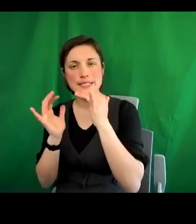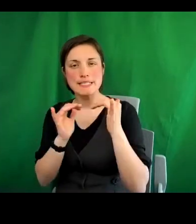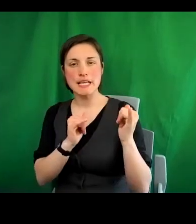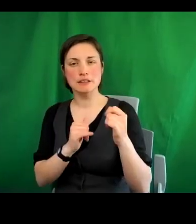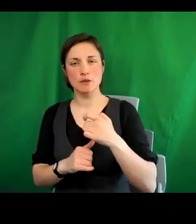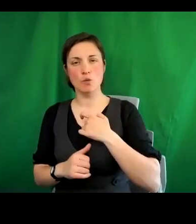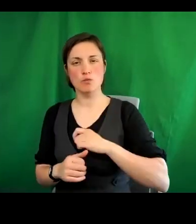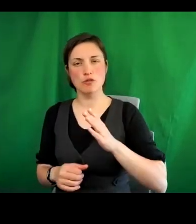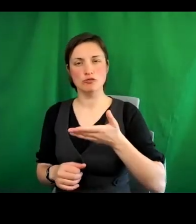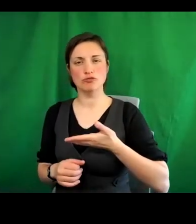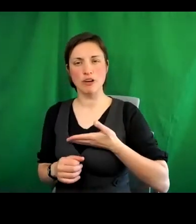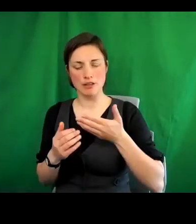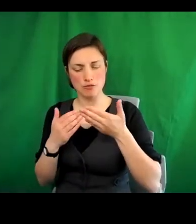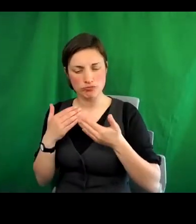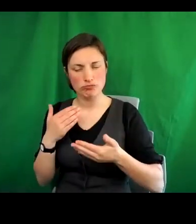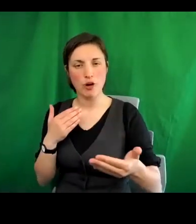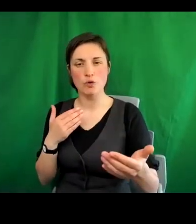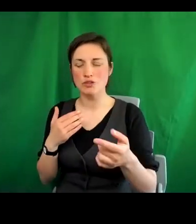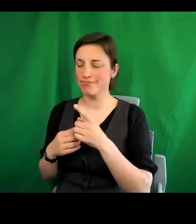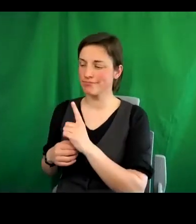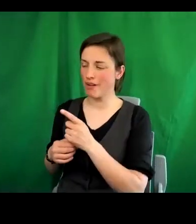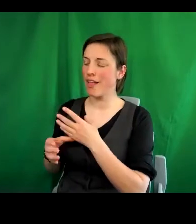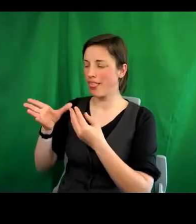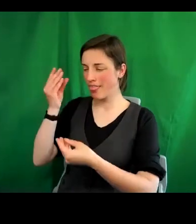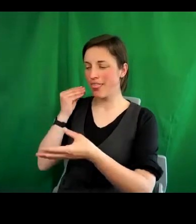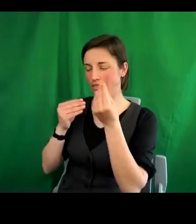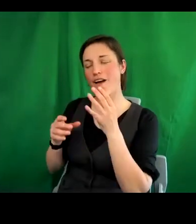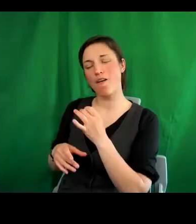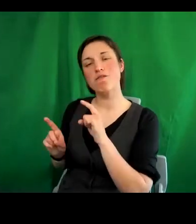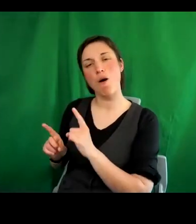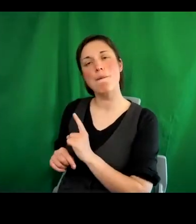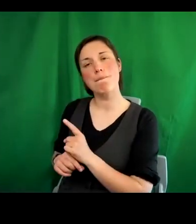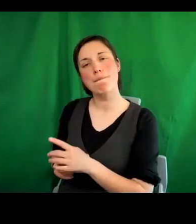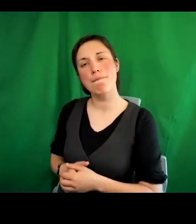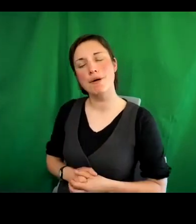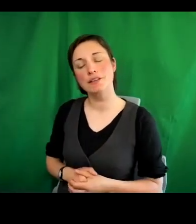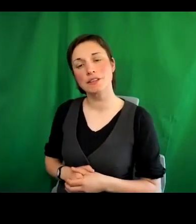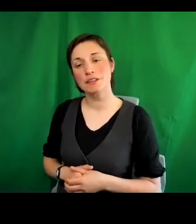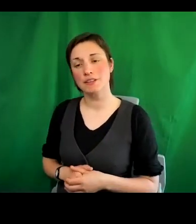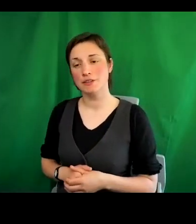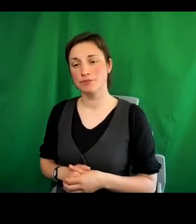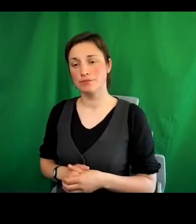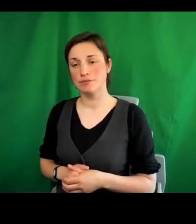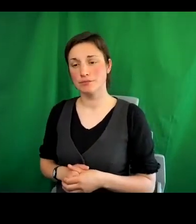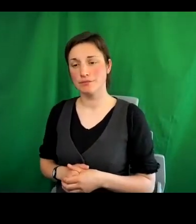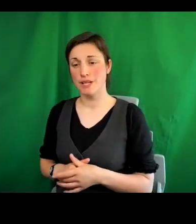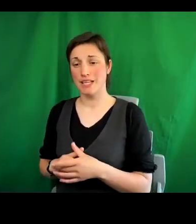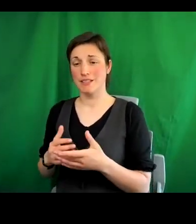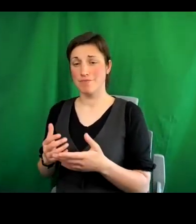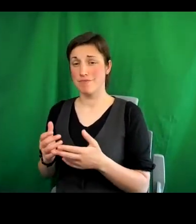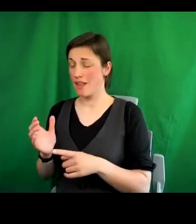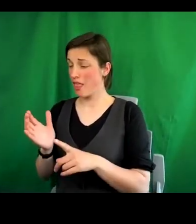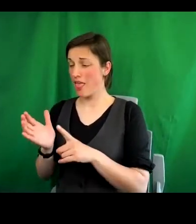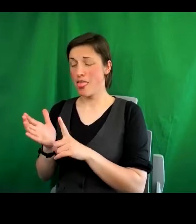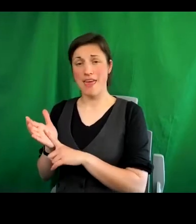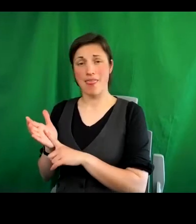approaches, learning the lessons from the Leith project, which has gained national and international attention for